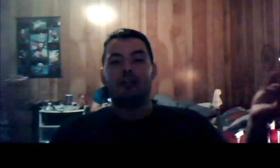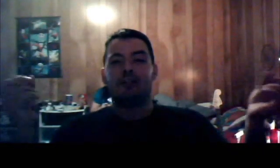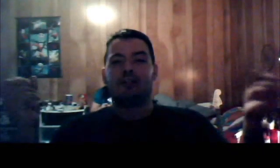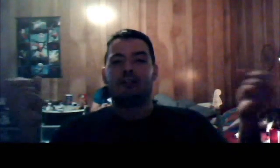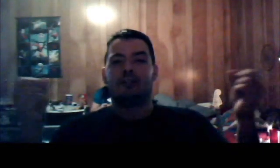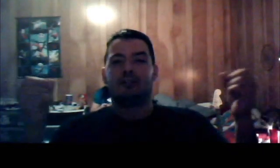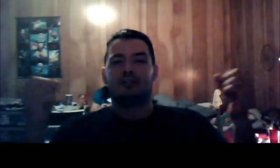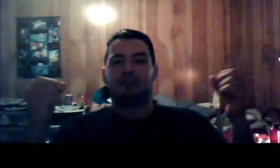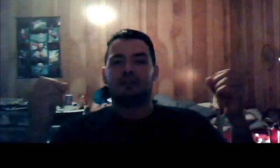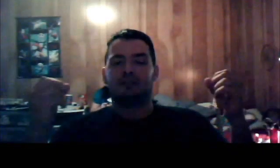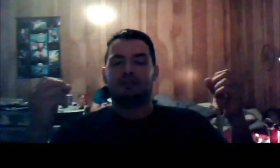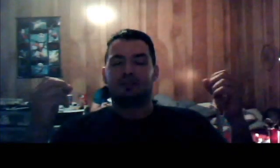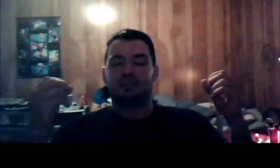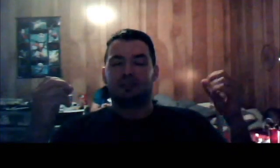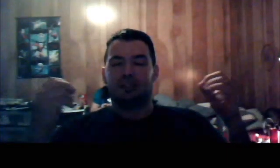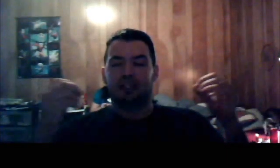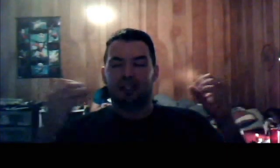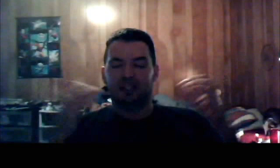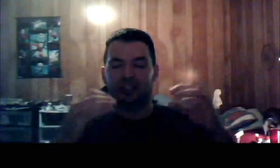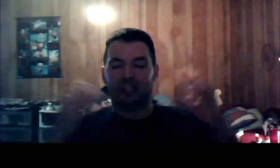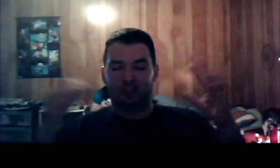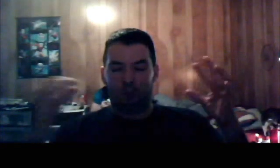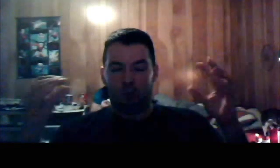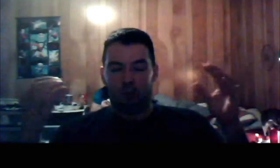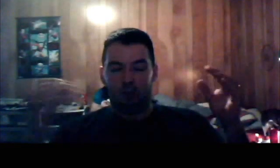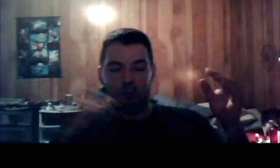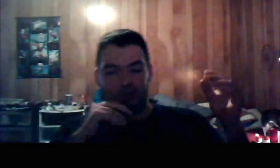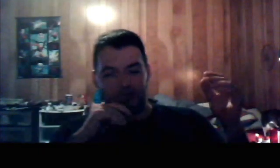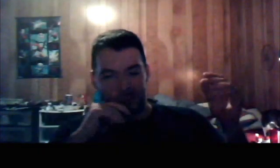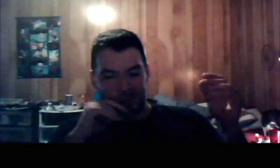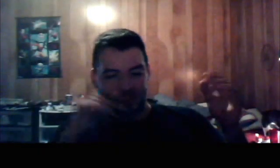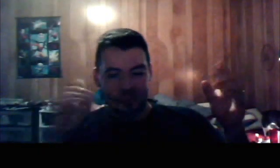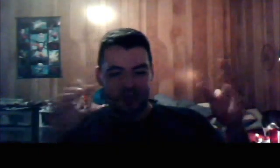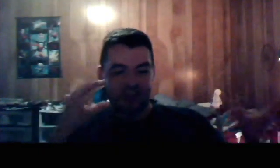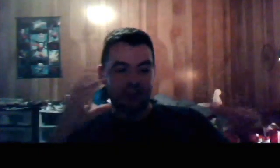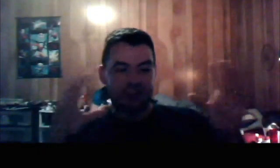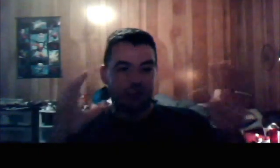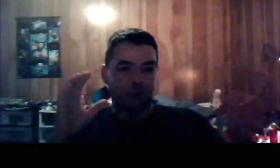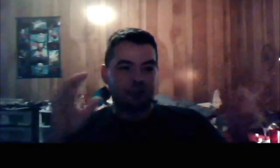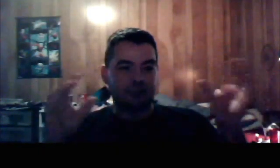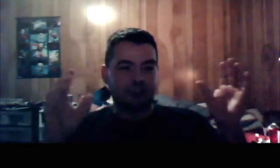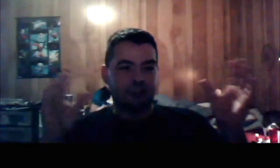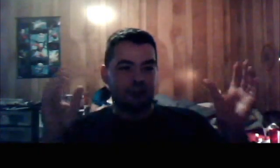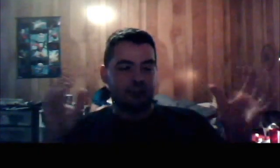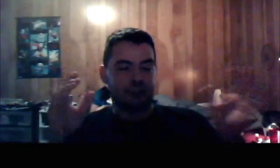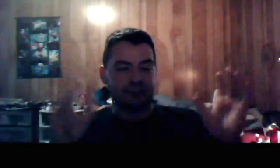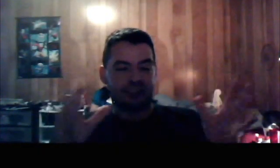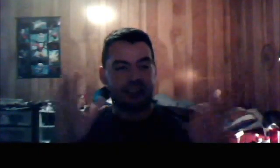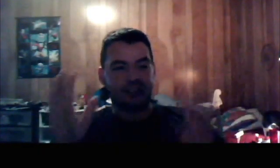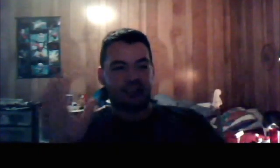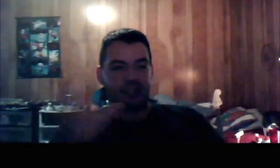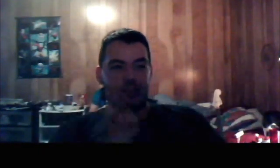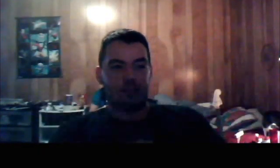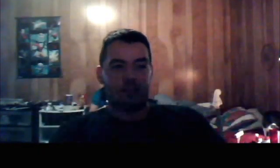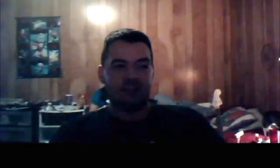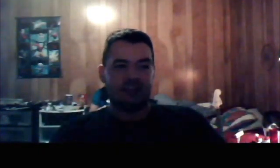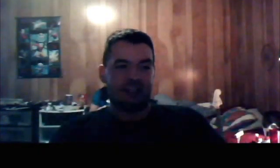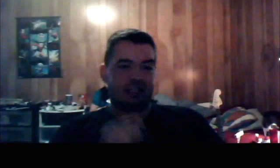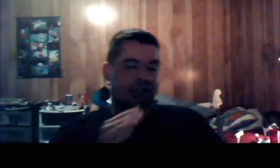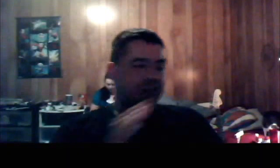it's that whole, there's that one scene where he's singing time on my side. And he